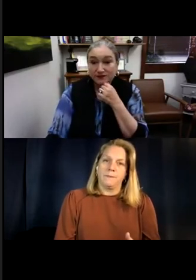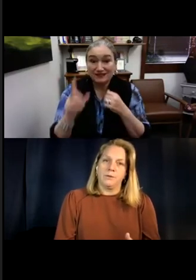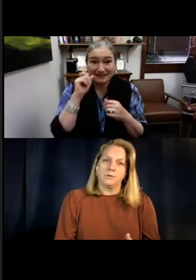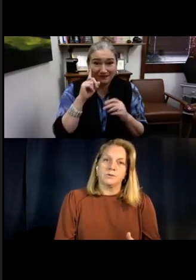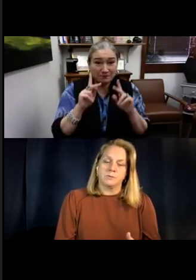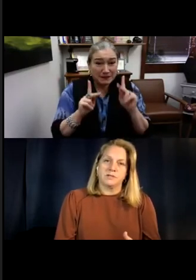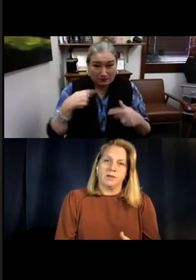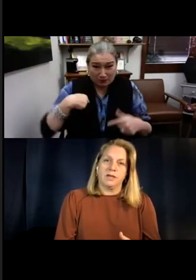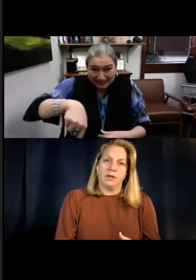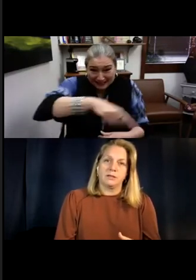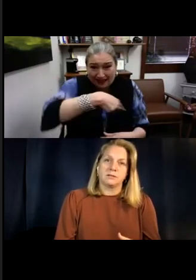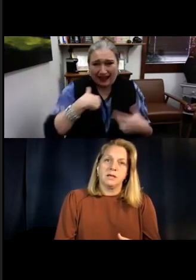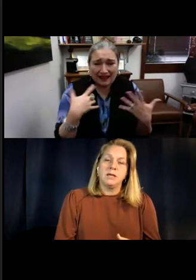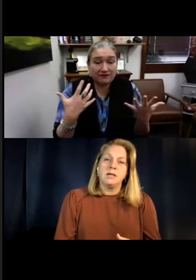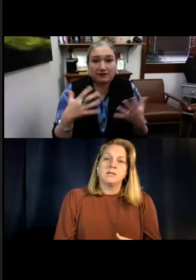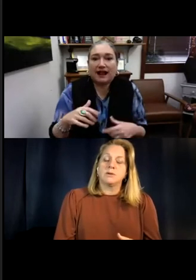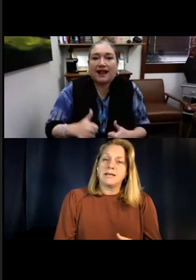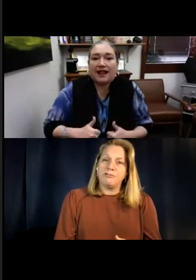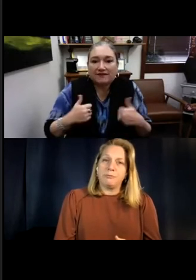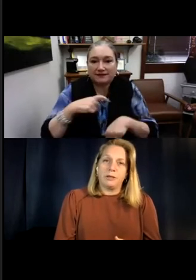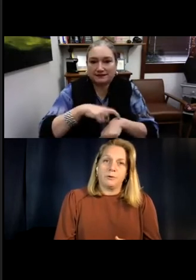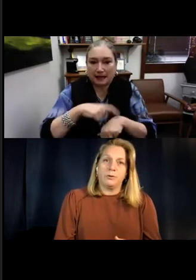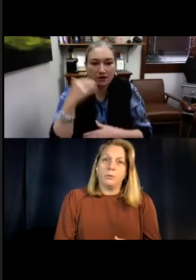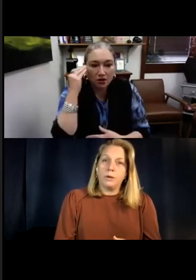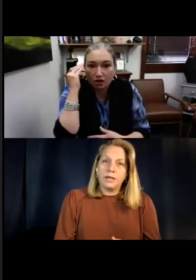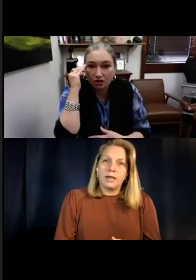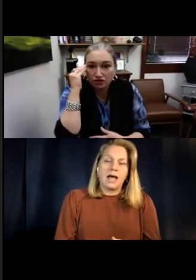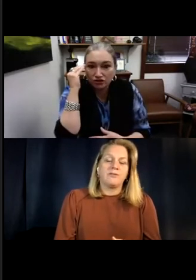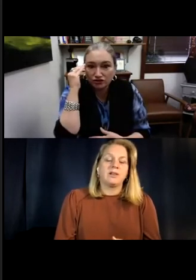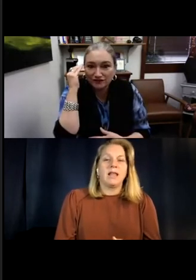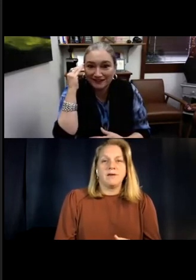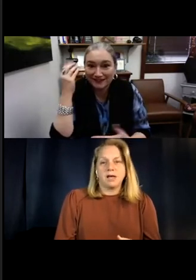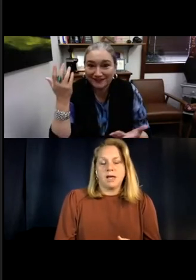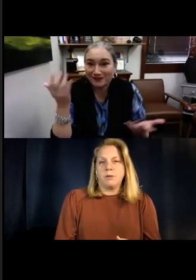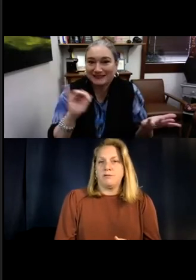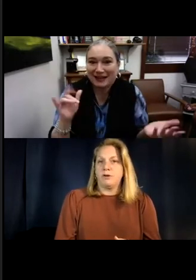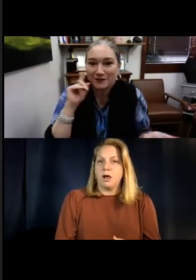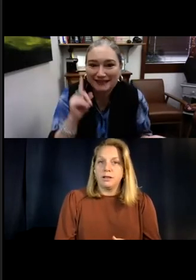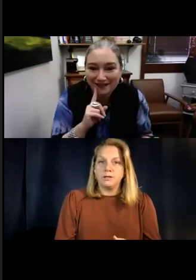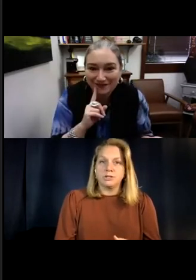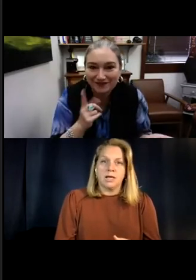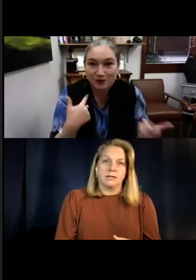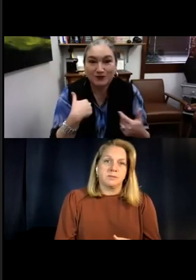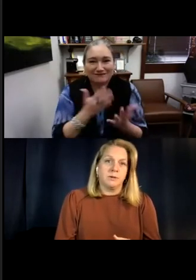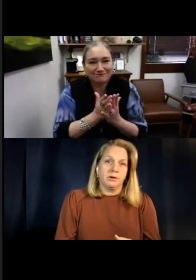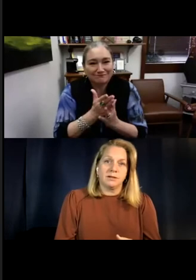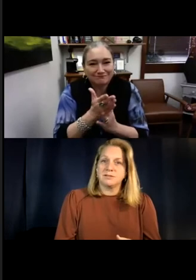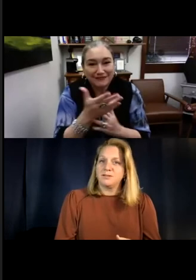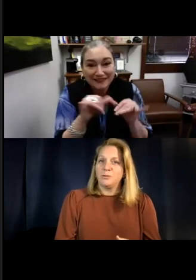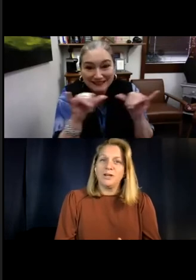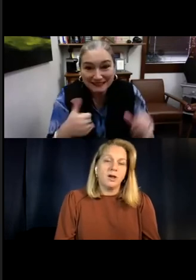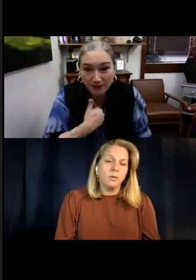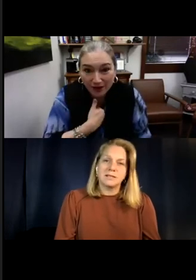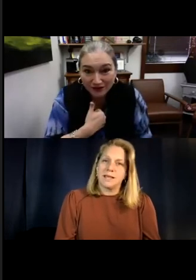in and those two specific areas. So deaf people, we have a lifetime of knowledge and experience.